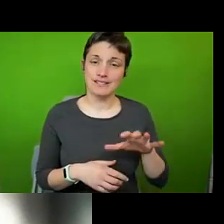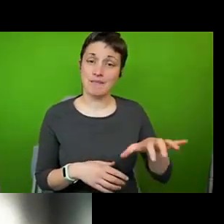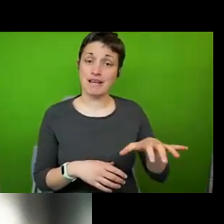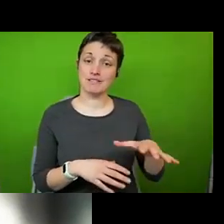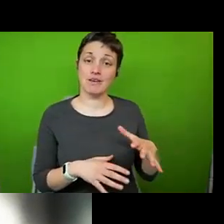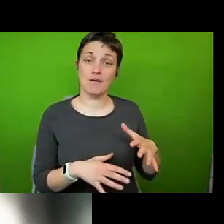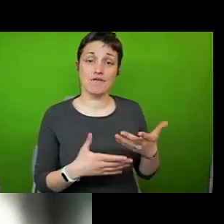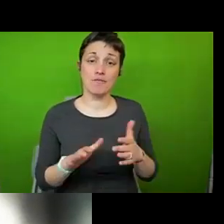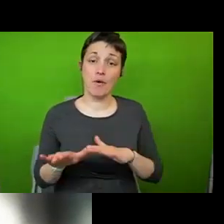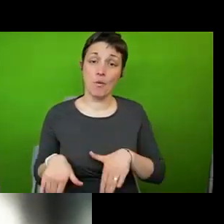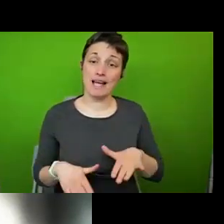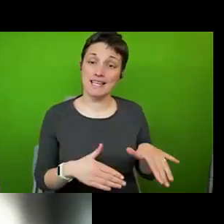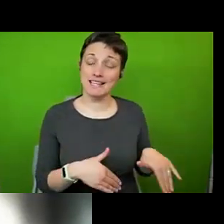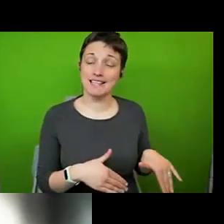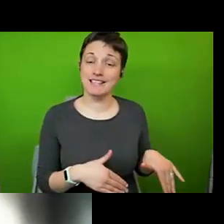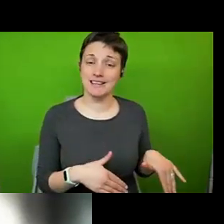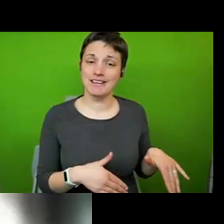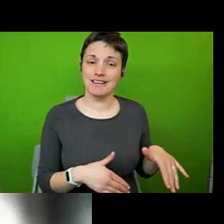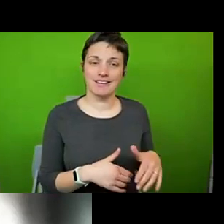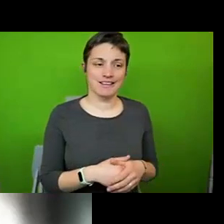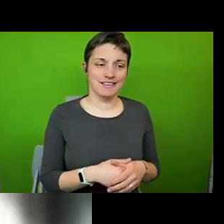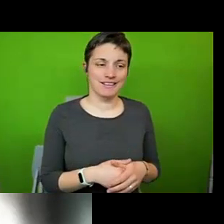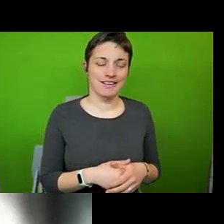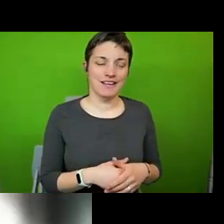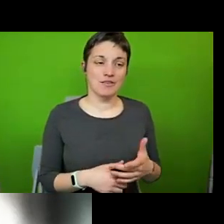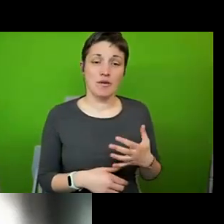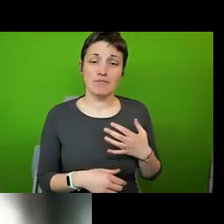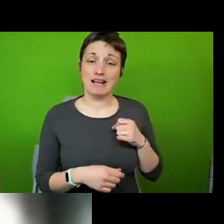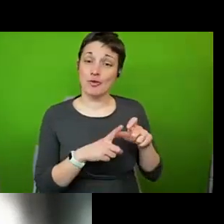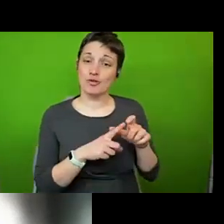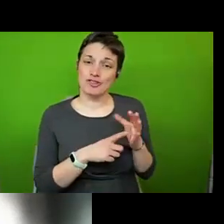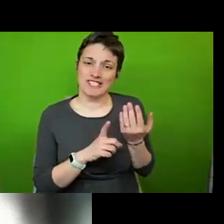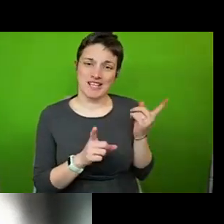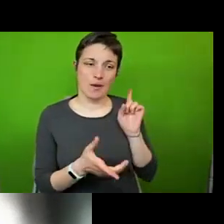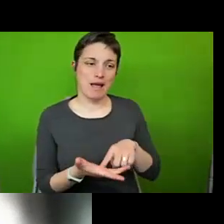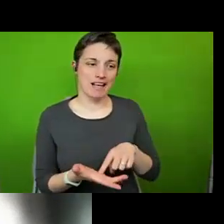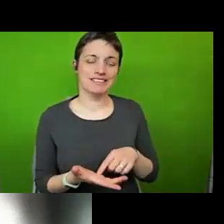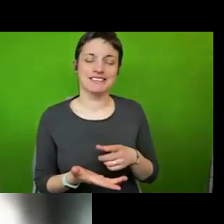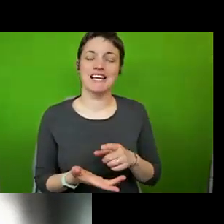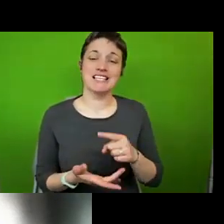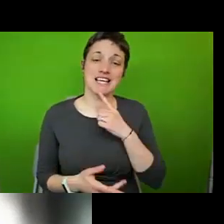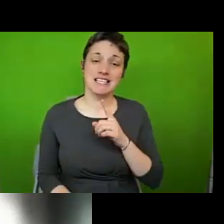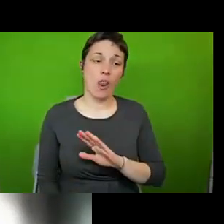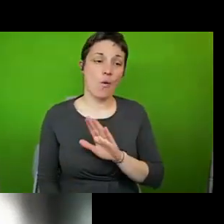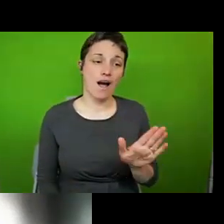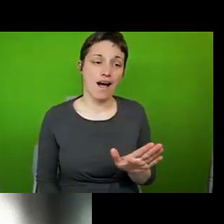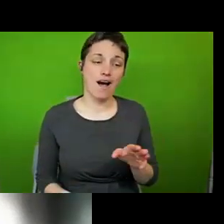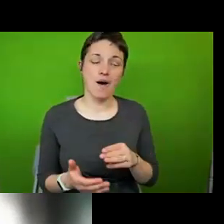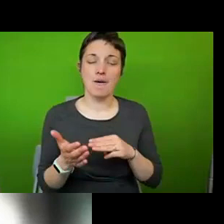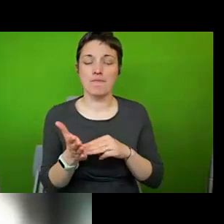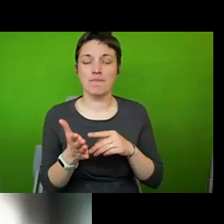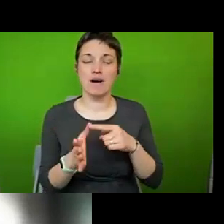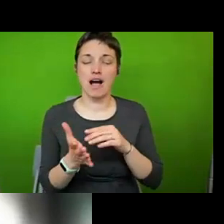from hawaii if i'm if i understand it right it says aloha mahalo so sorry for if my